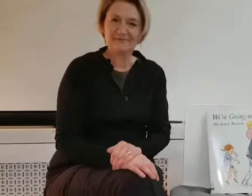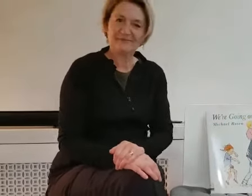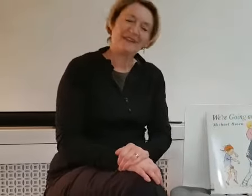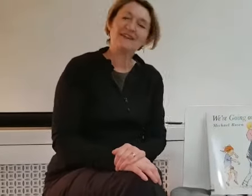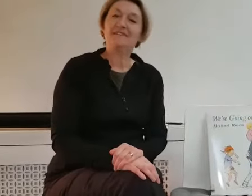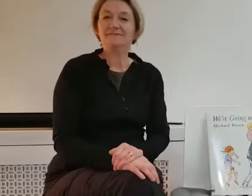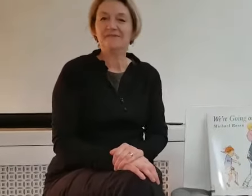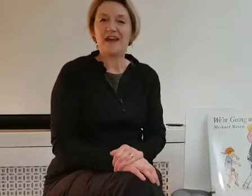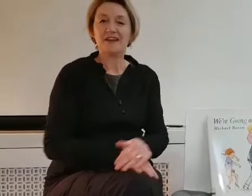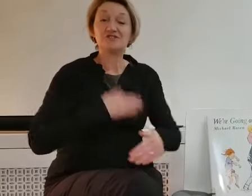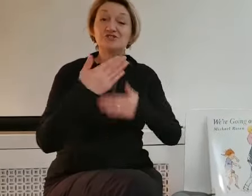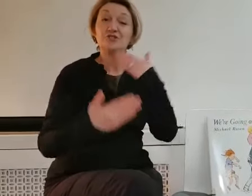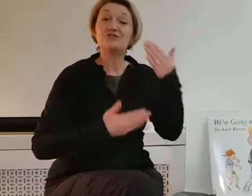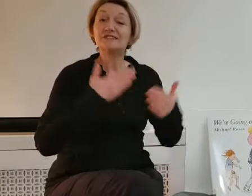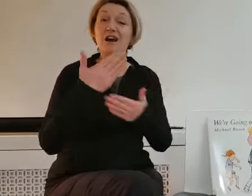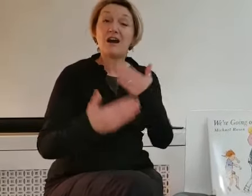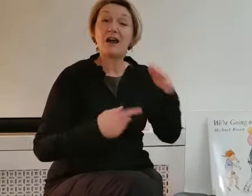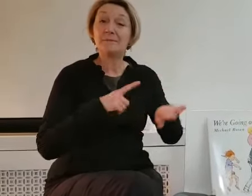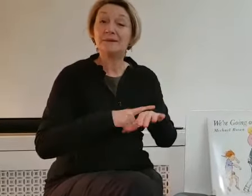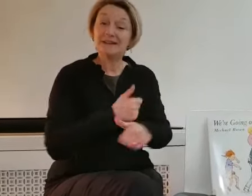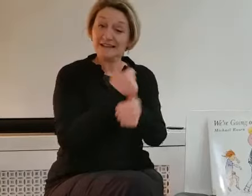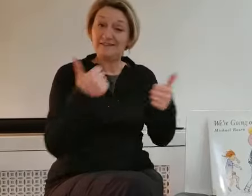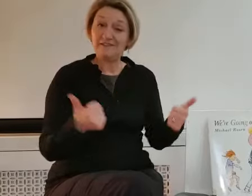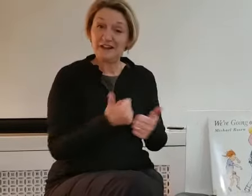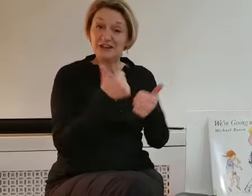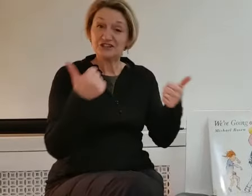Bear story time. Finished.